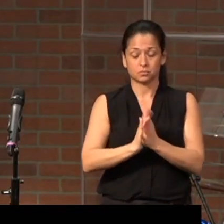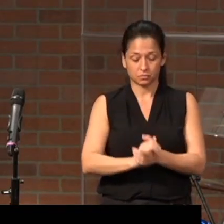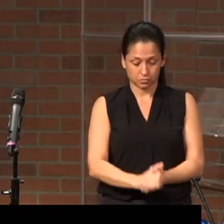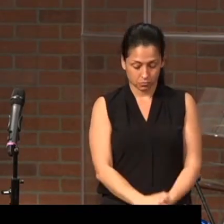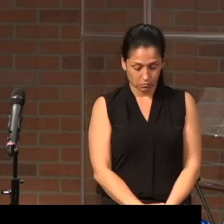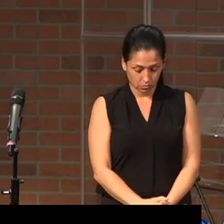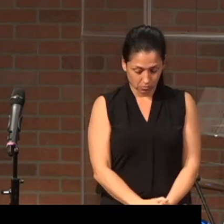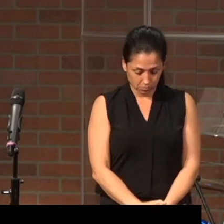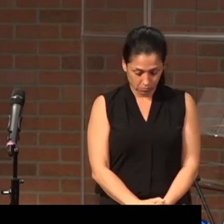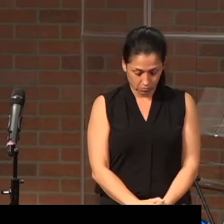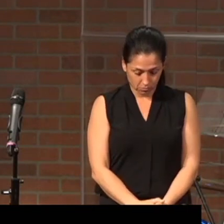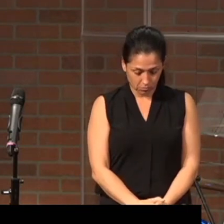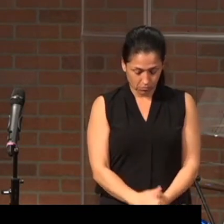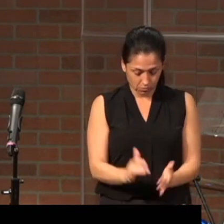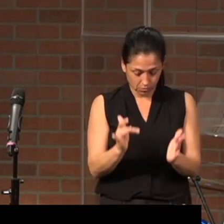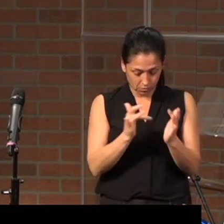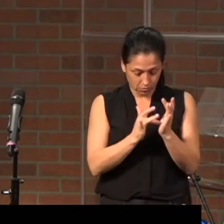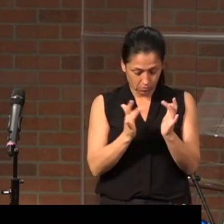Jesus,